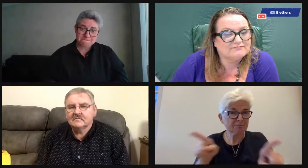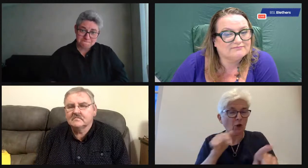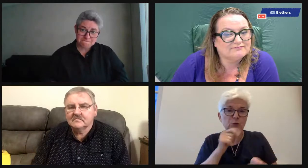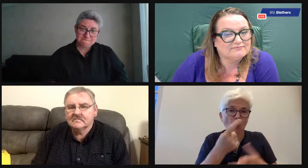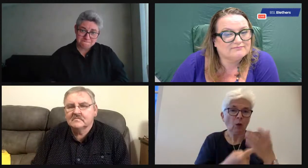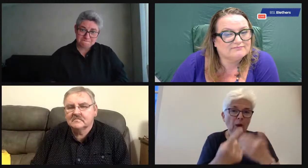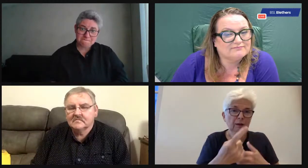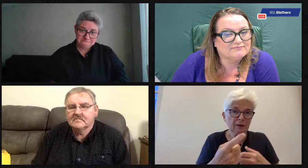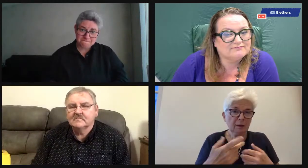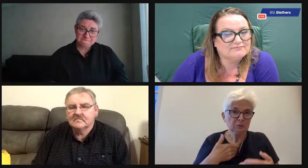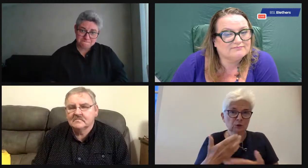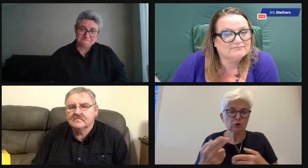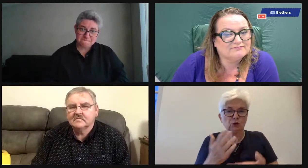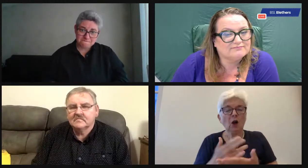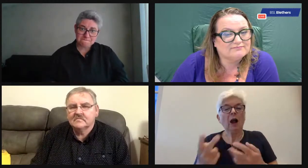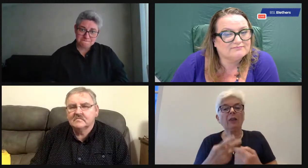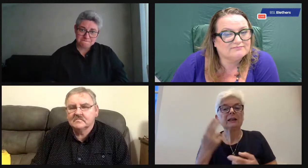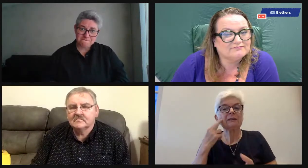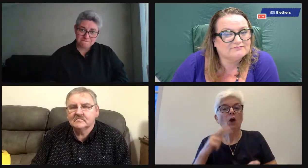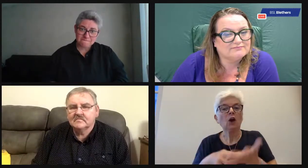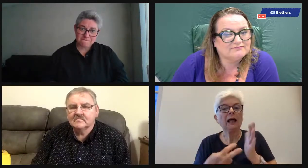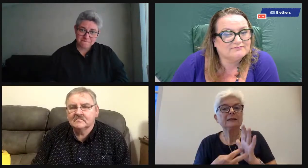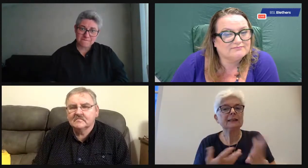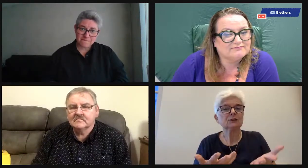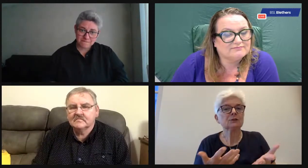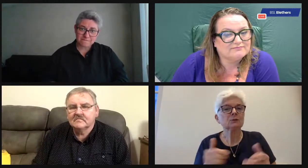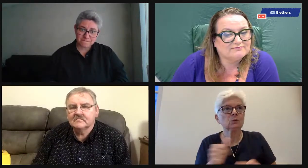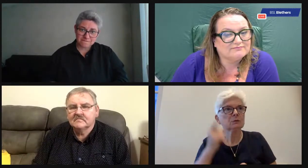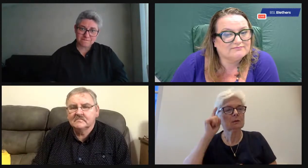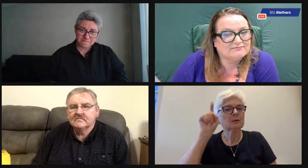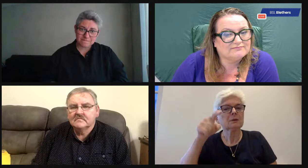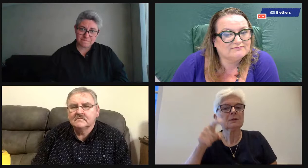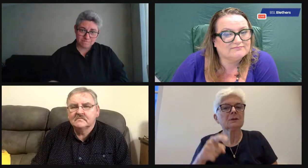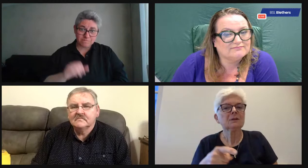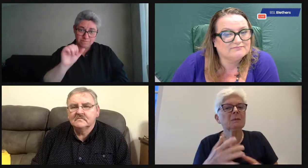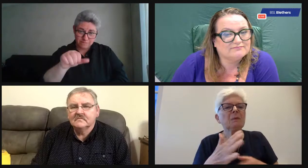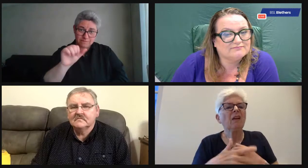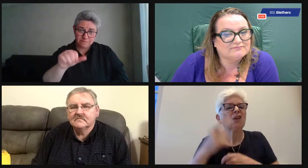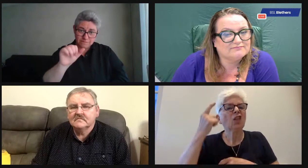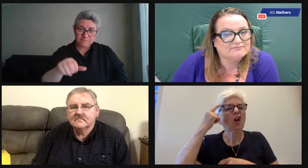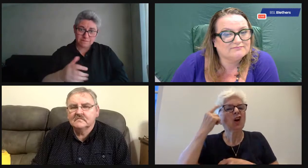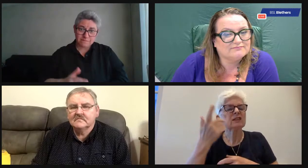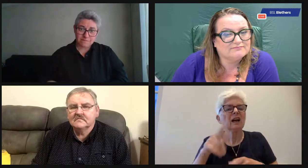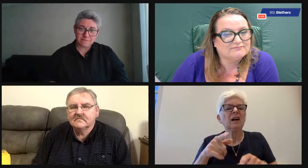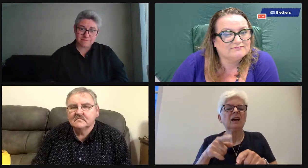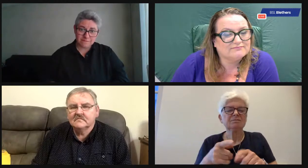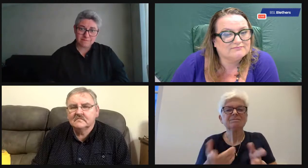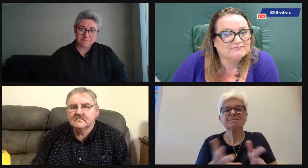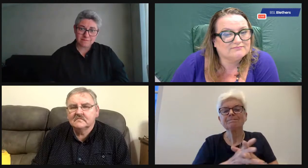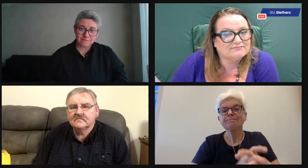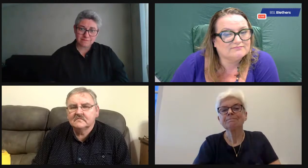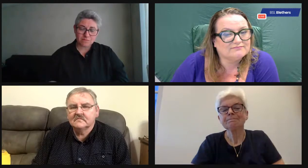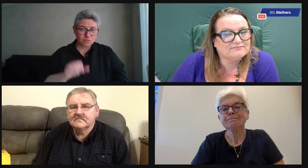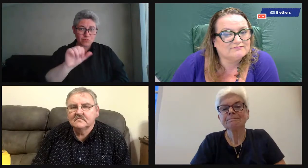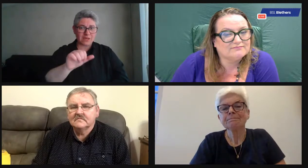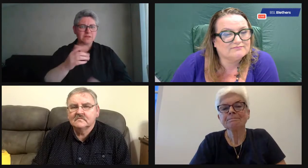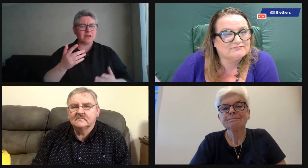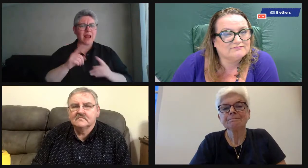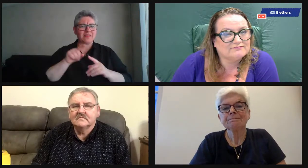I think Deaf Action or the BDA could have got involved. I think some other organizations did. You know, they thought of it.